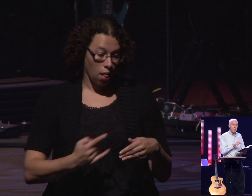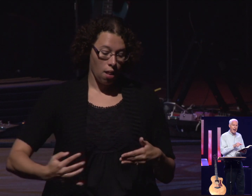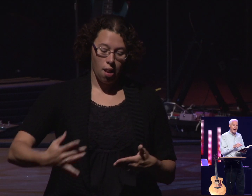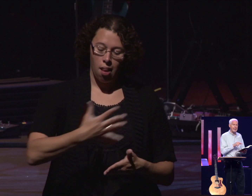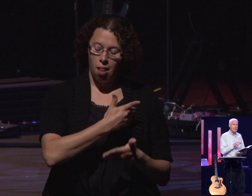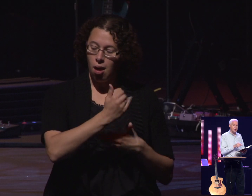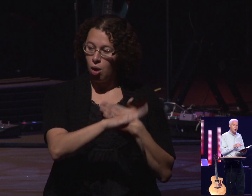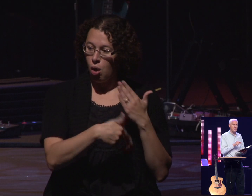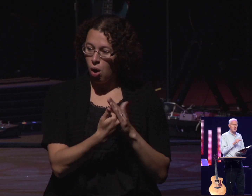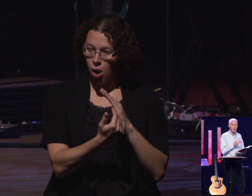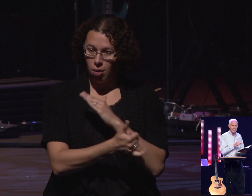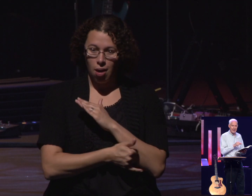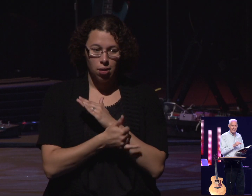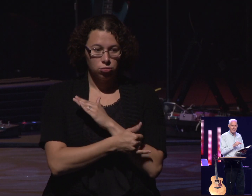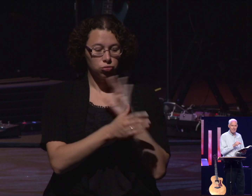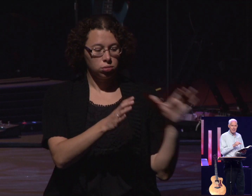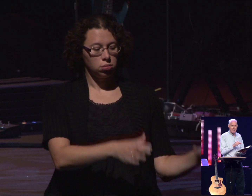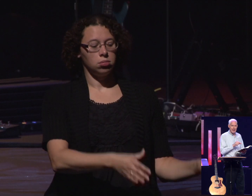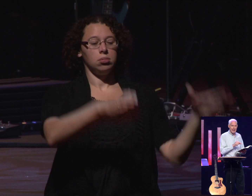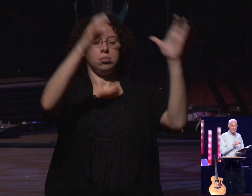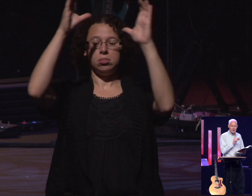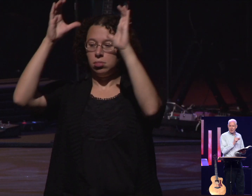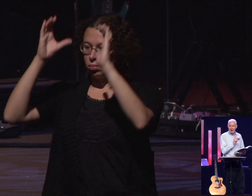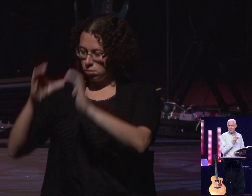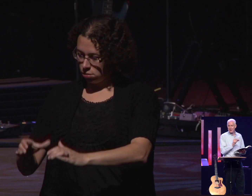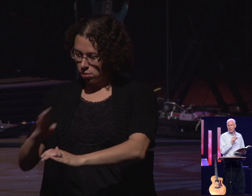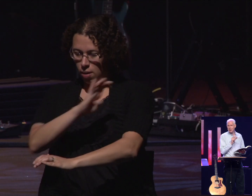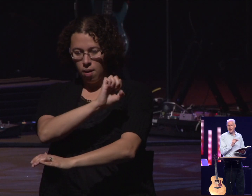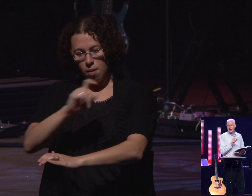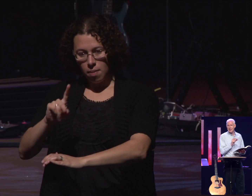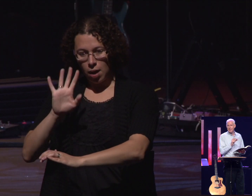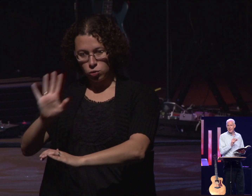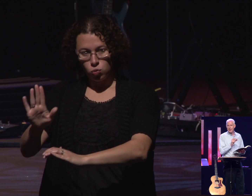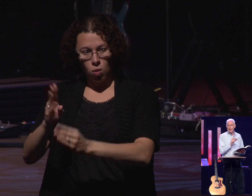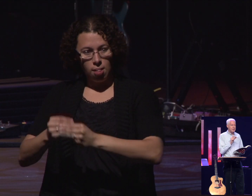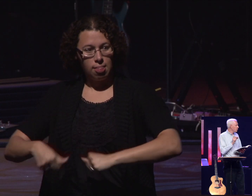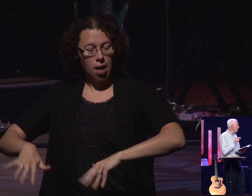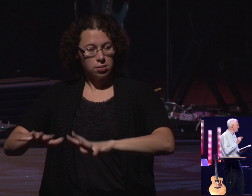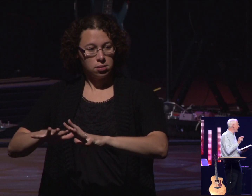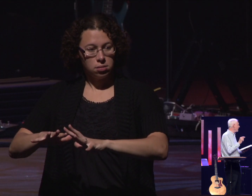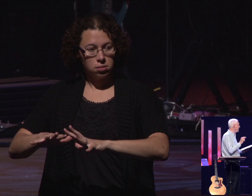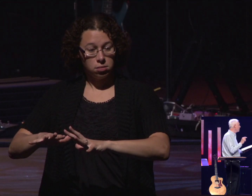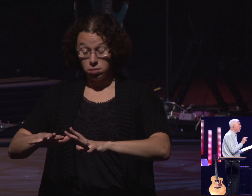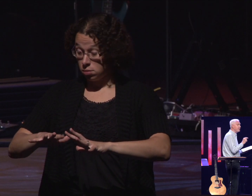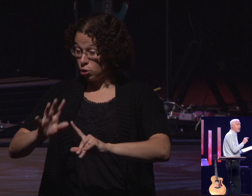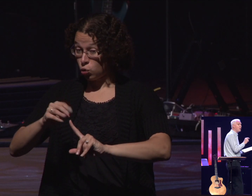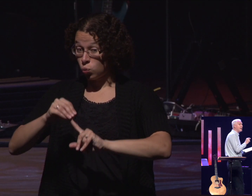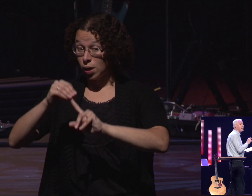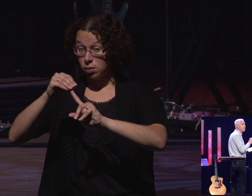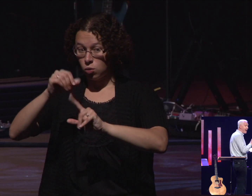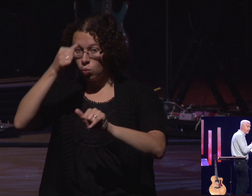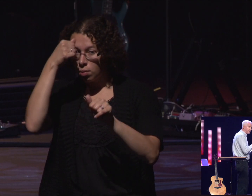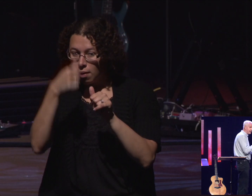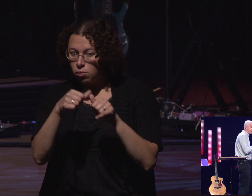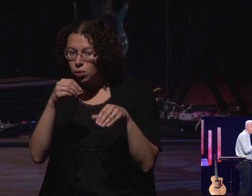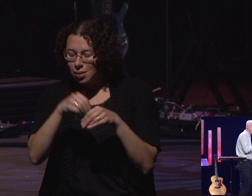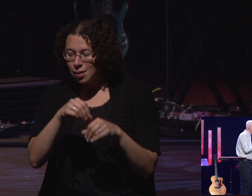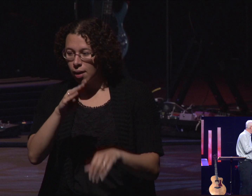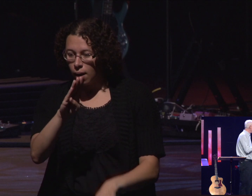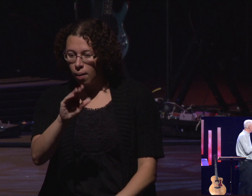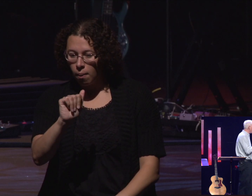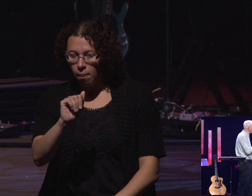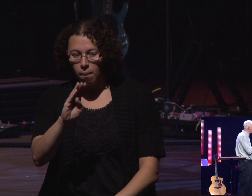bring you back into your land. Now, this prophecy is unique. It's the word of God. Remember, they were in Babylon.